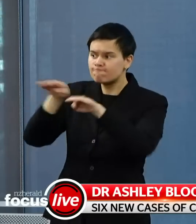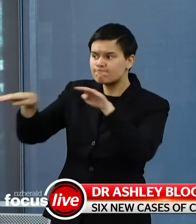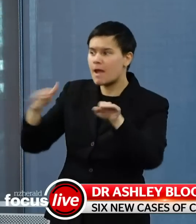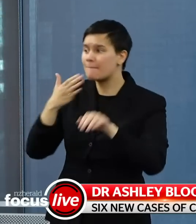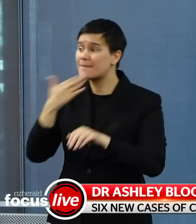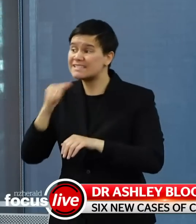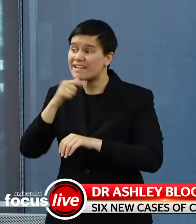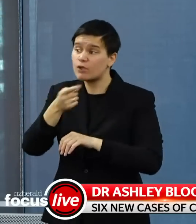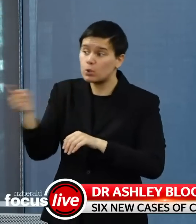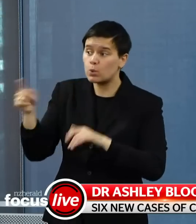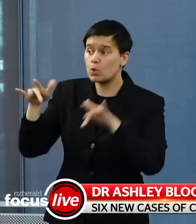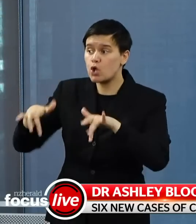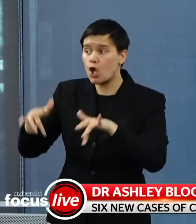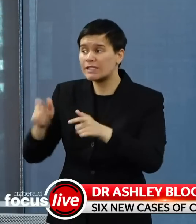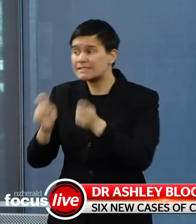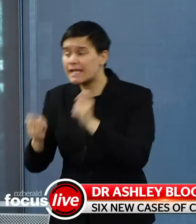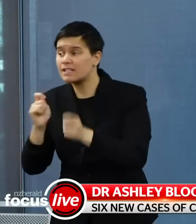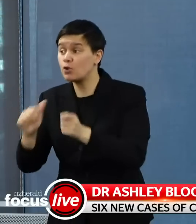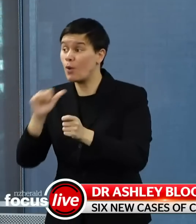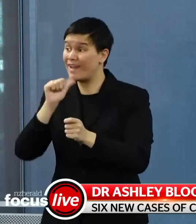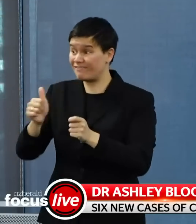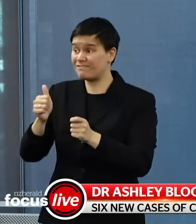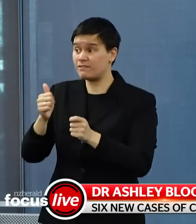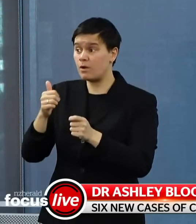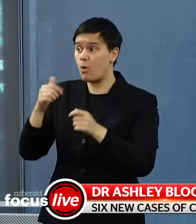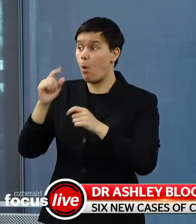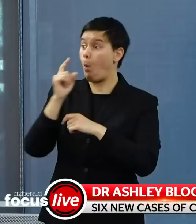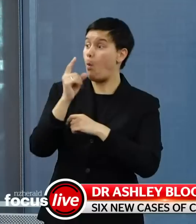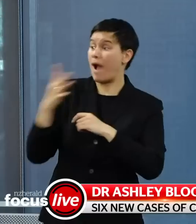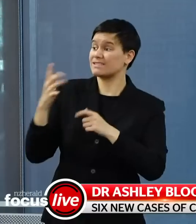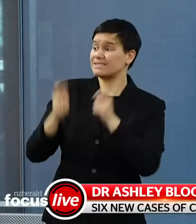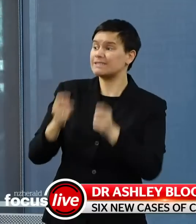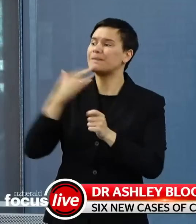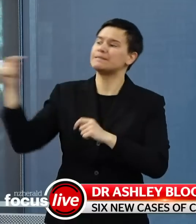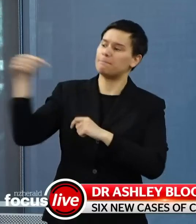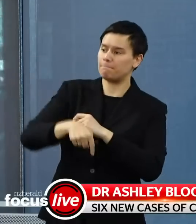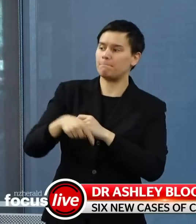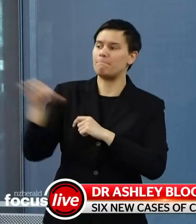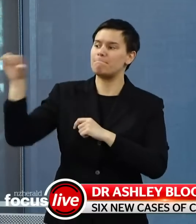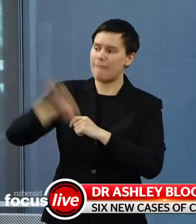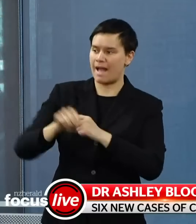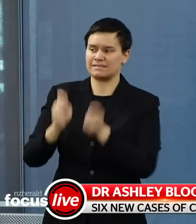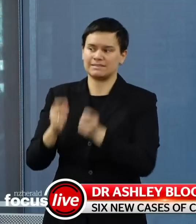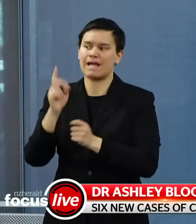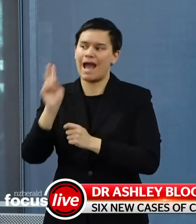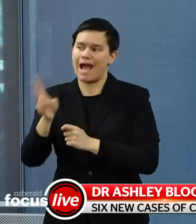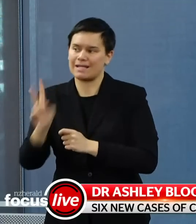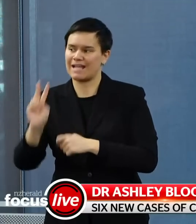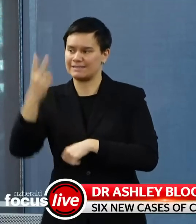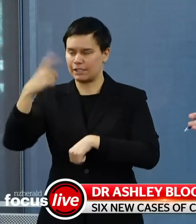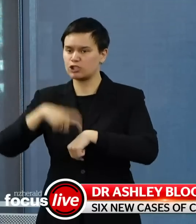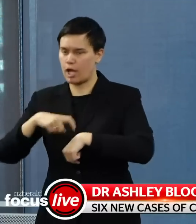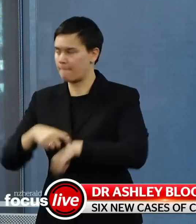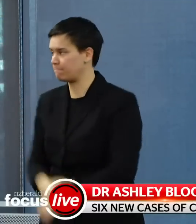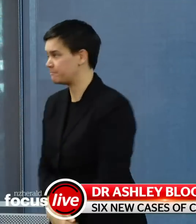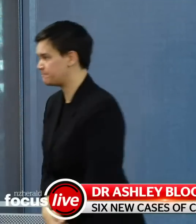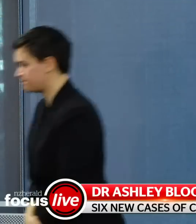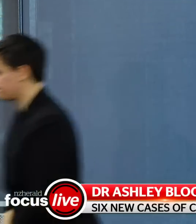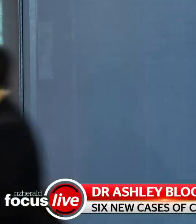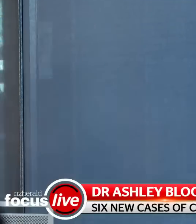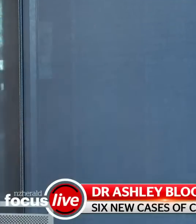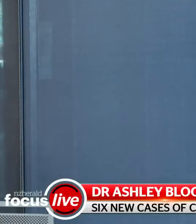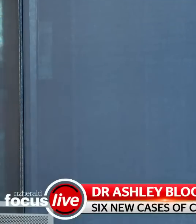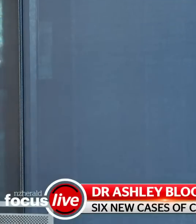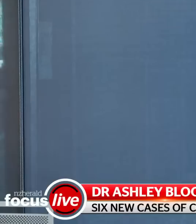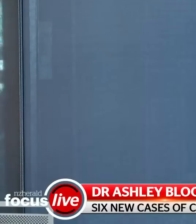really, to really confirm that there's no wider spread, that they all go and be retested. Just with the St